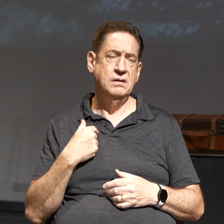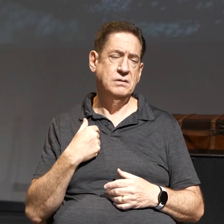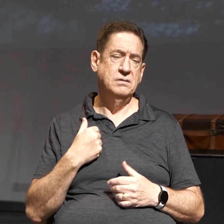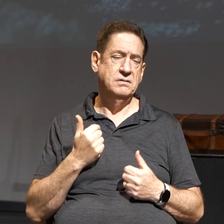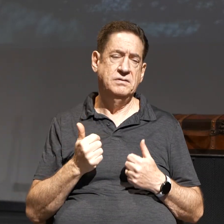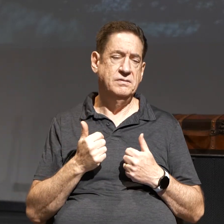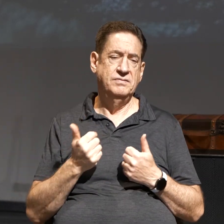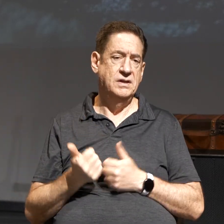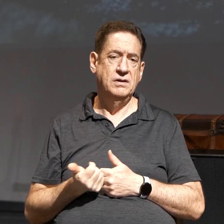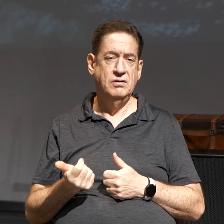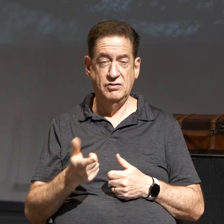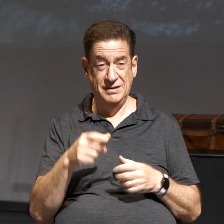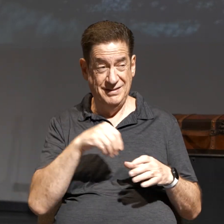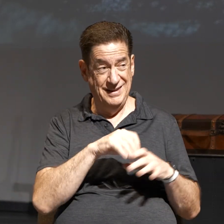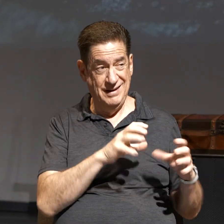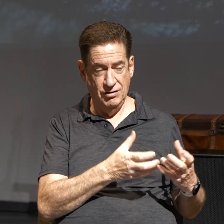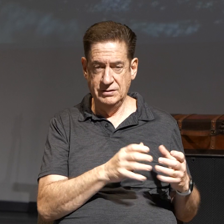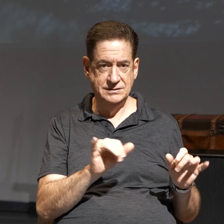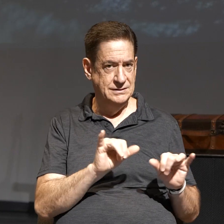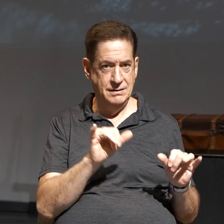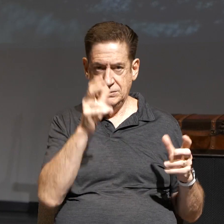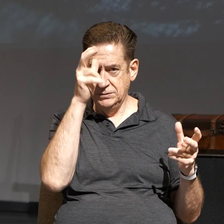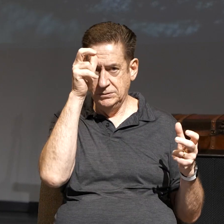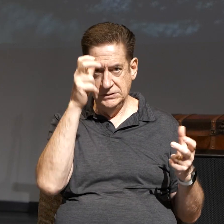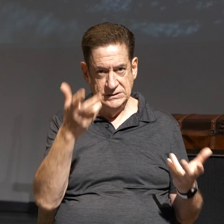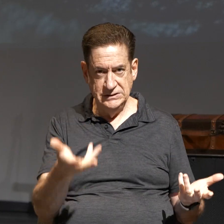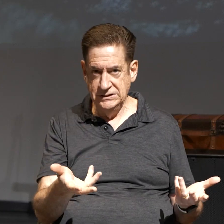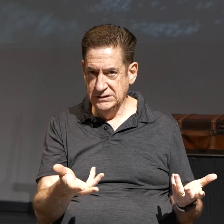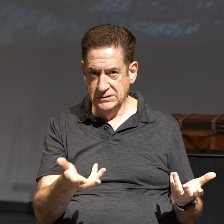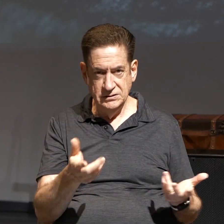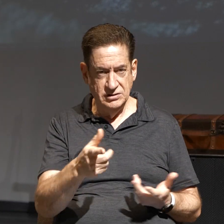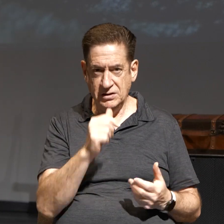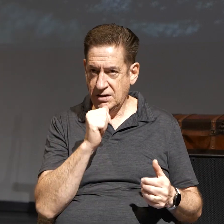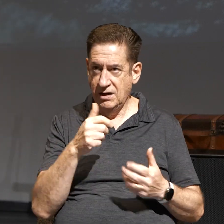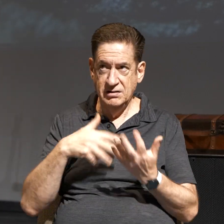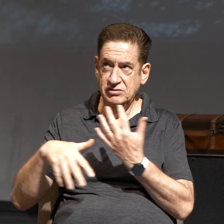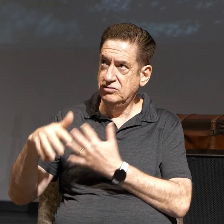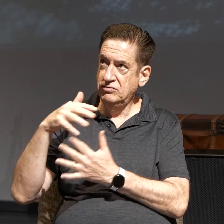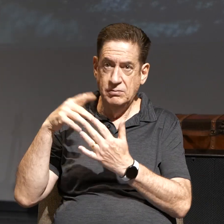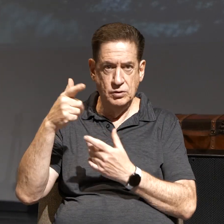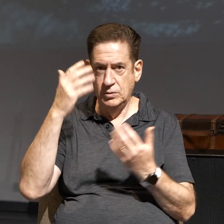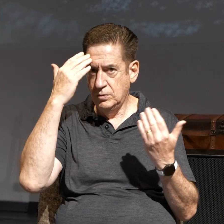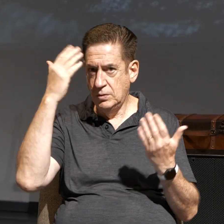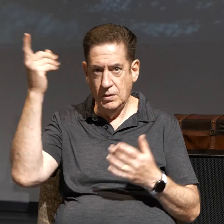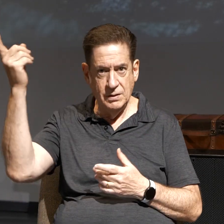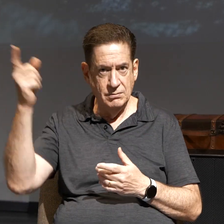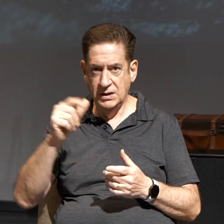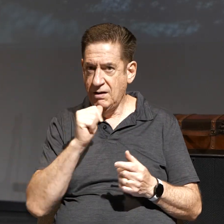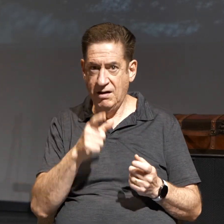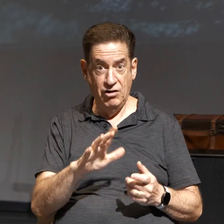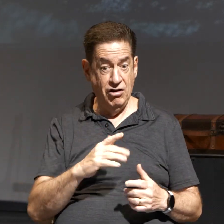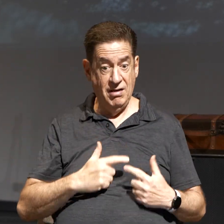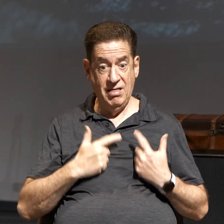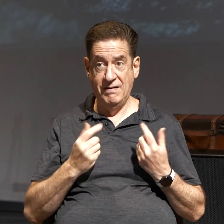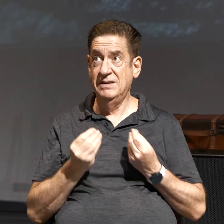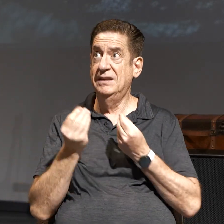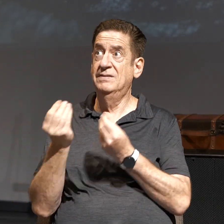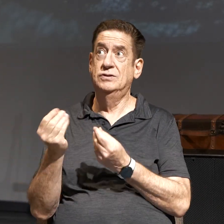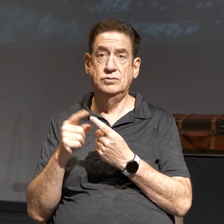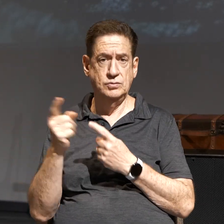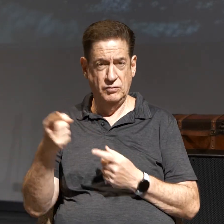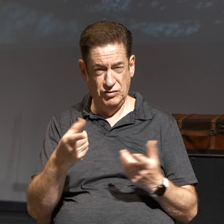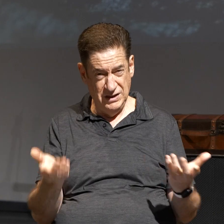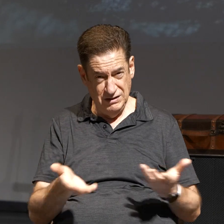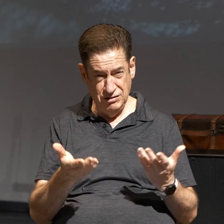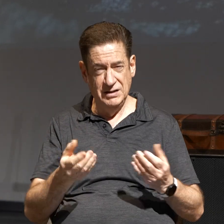is no God. You're in that category of wicked. You're not interacting with him. You don't know him. You're not giving your life to him. If you haven't and you're here